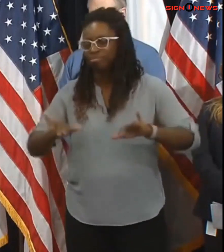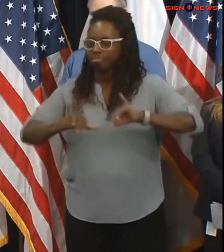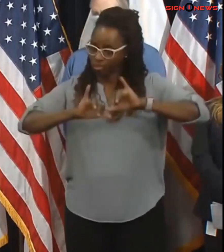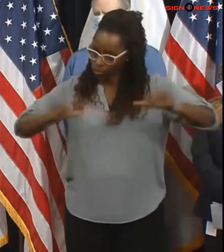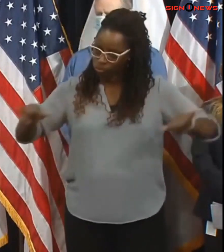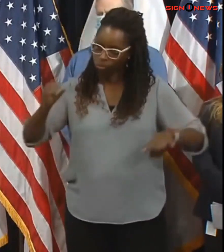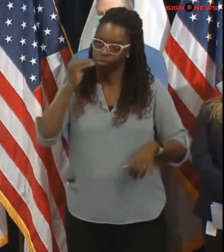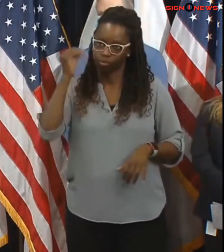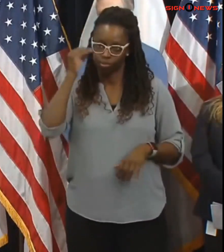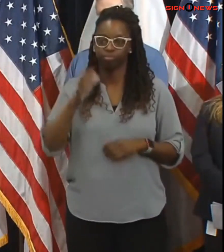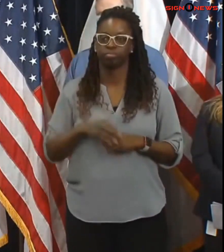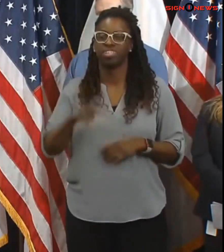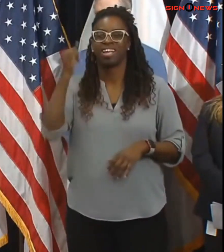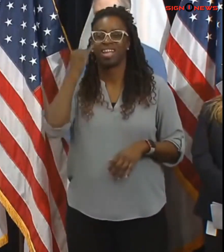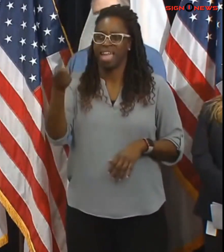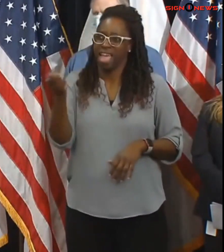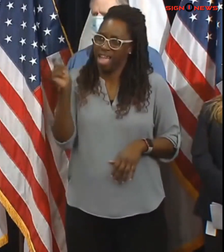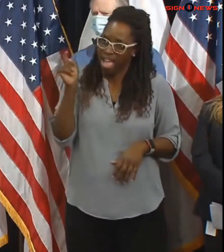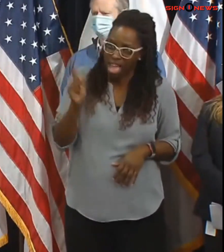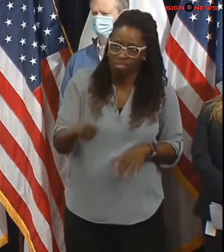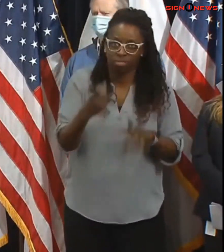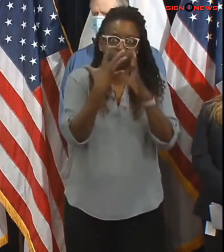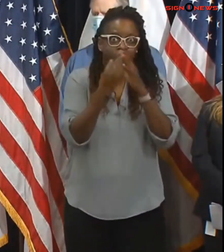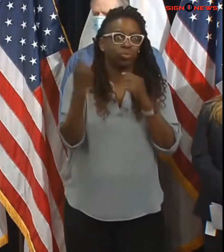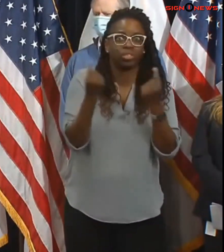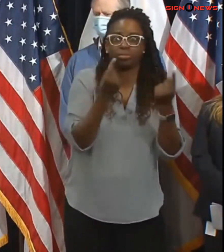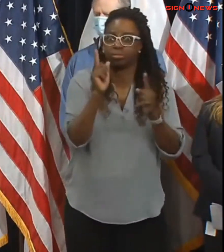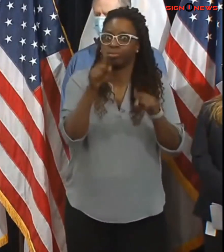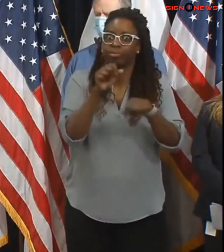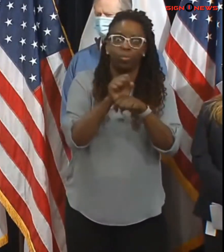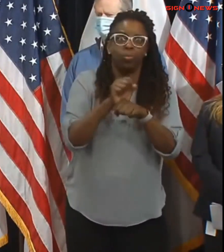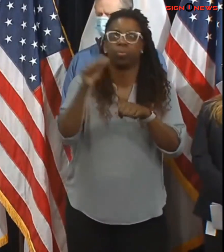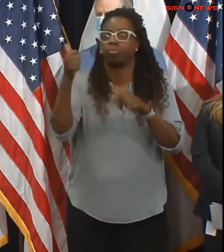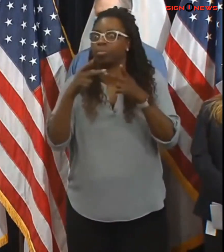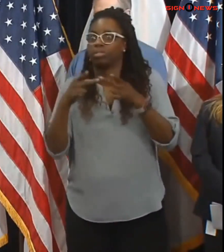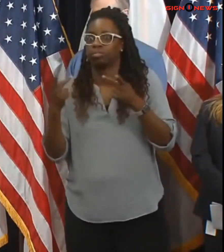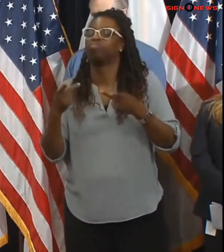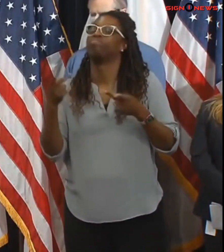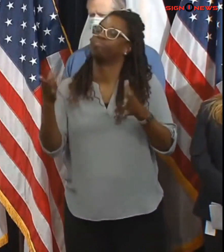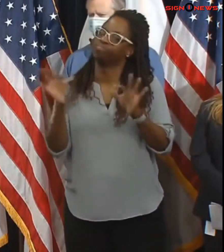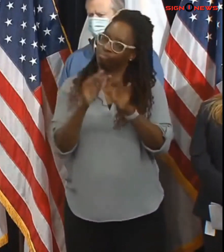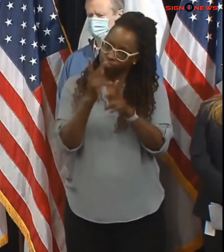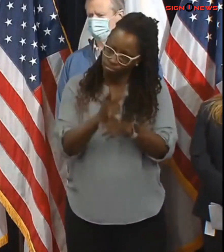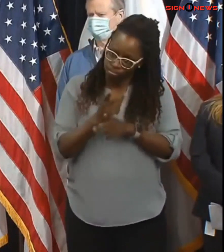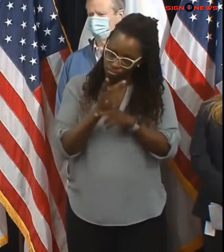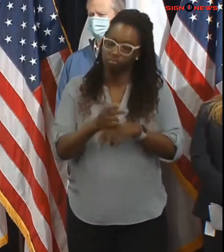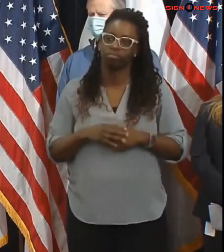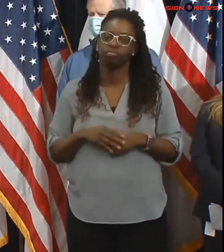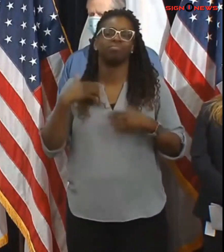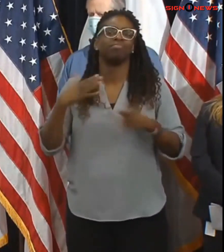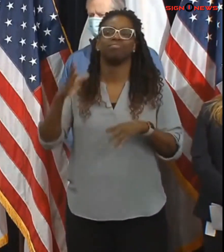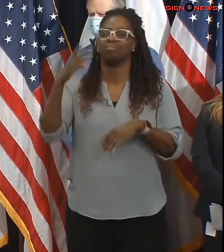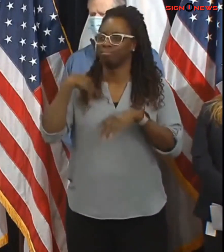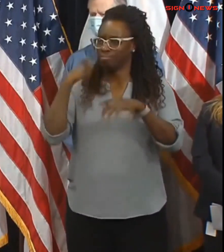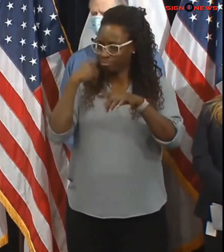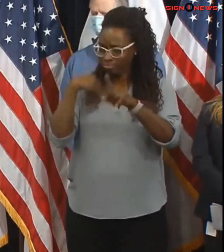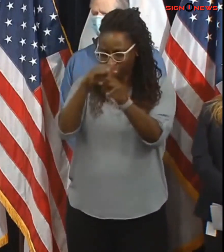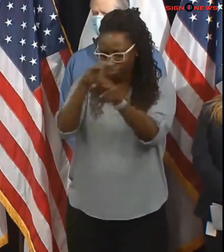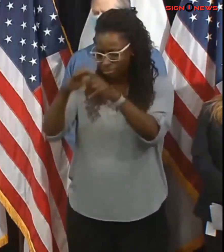as you've heard from the administrator and we've talked with our municipal several of our municipal partners at the snow rates we're looking at